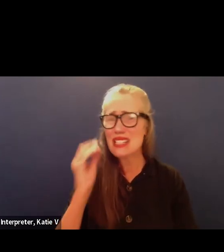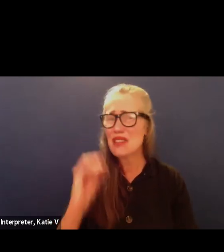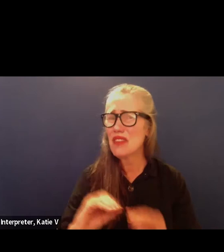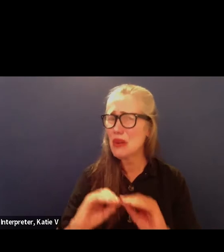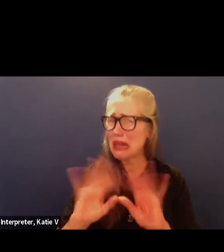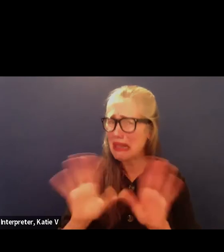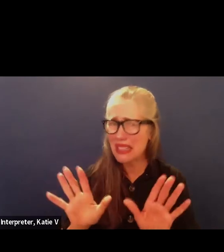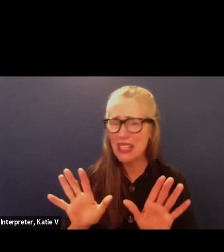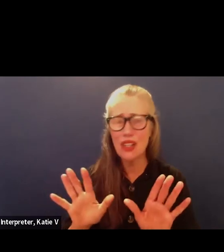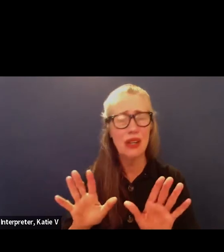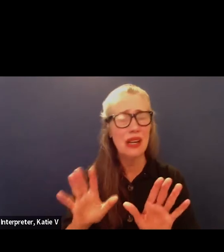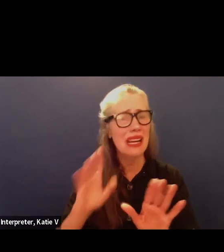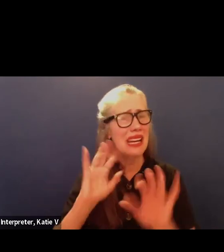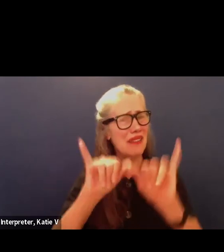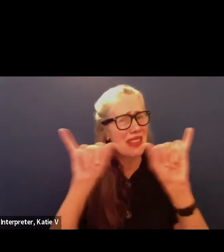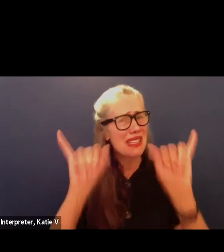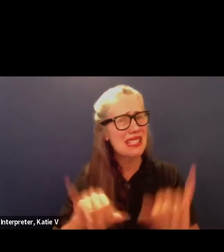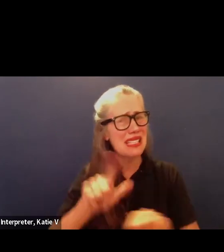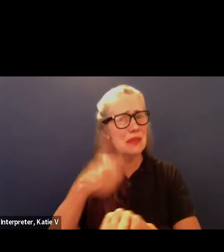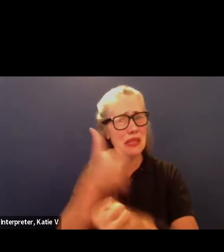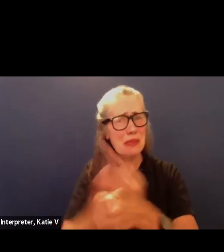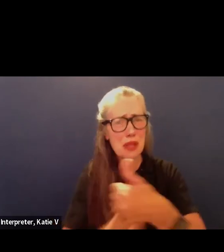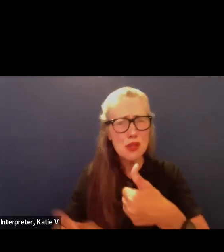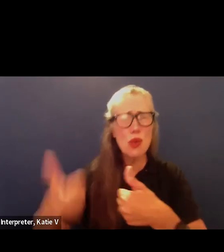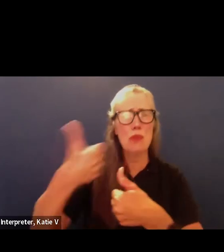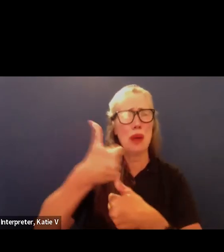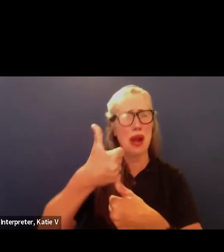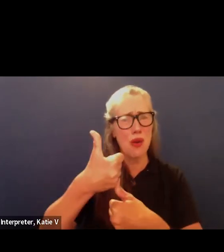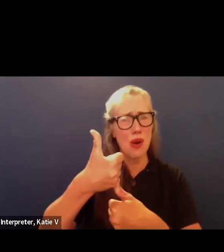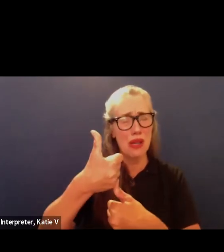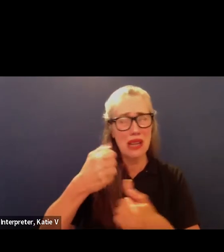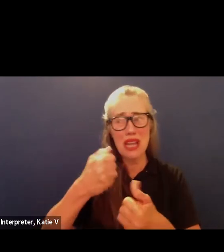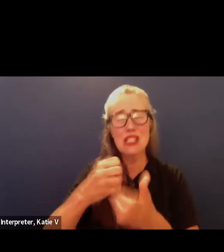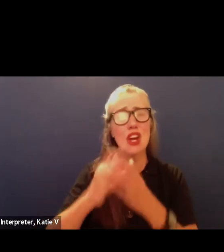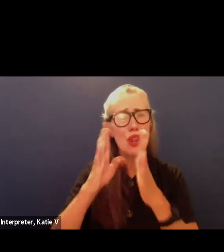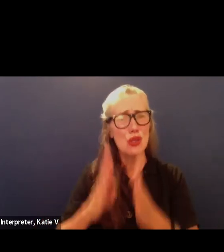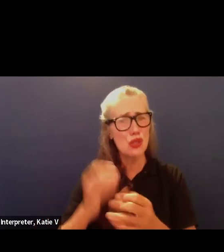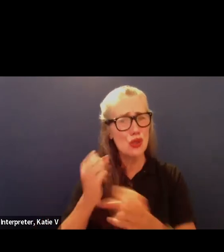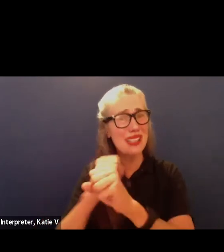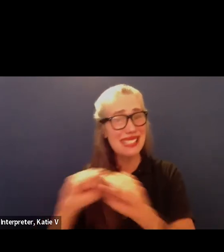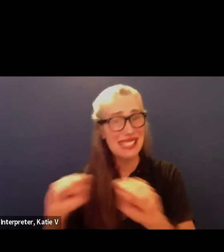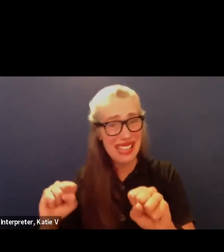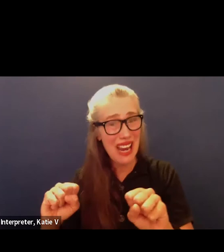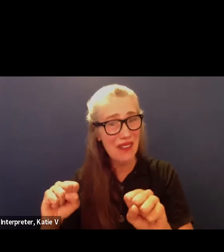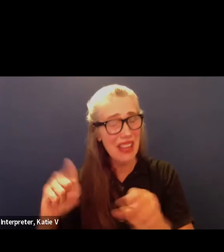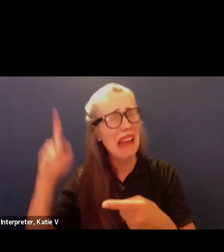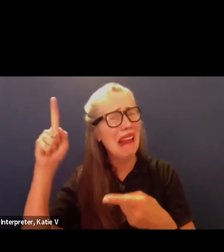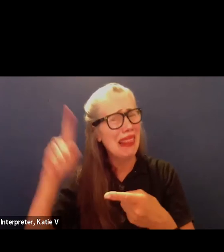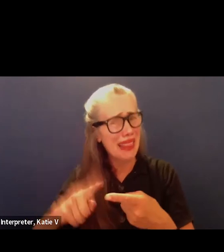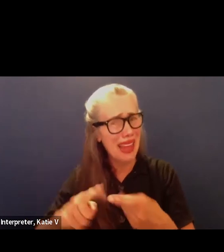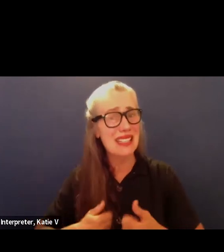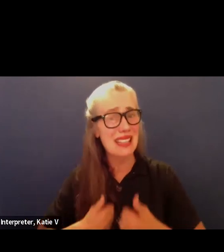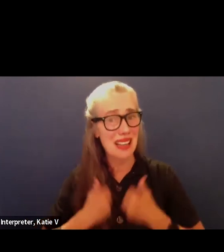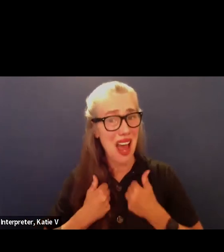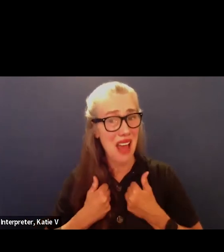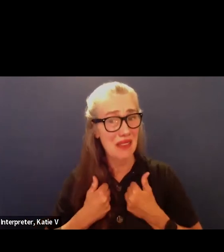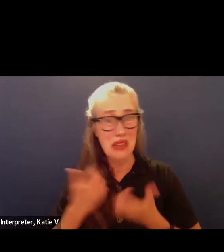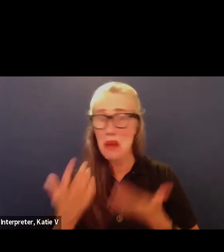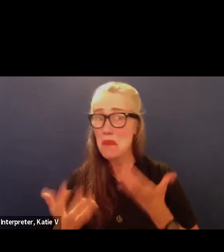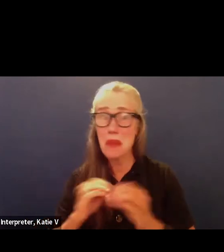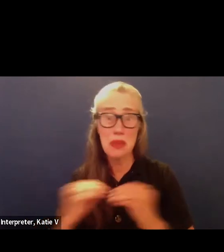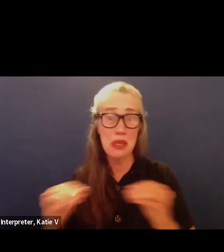if systems had been in place to prioritize keeping students safe students and staff safe